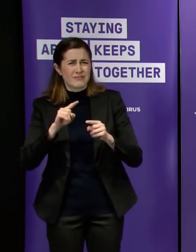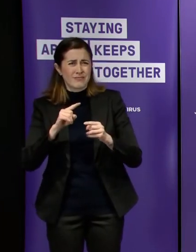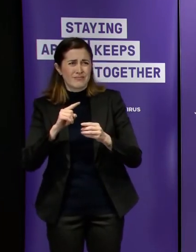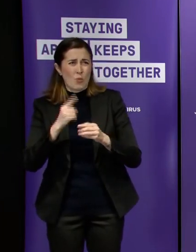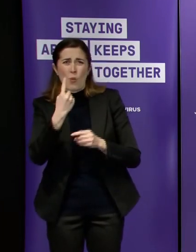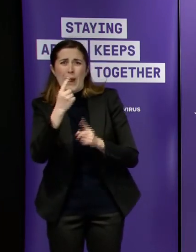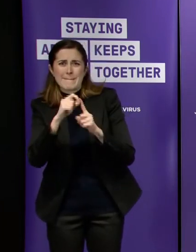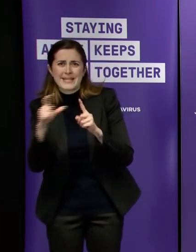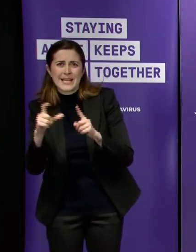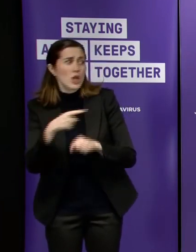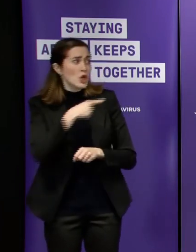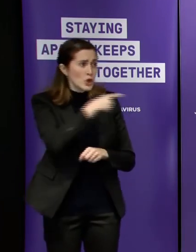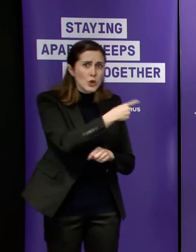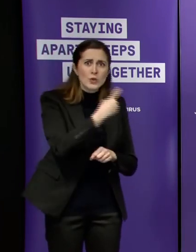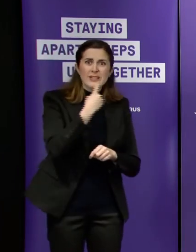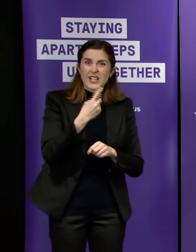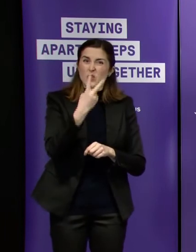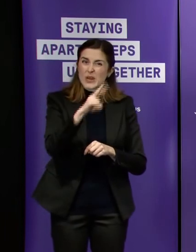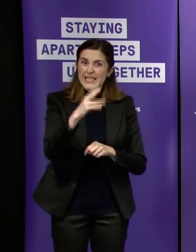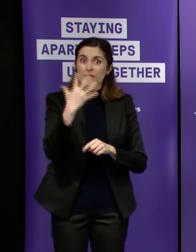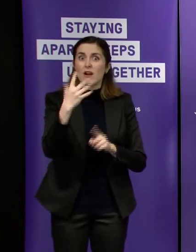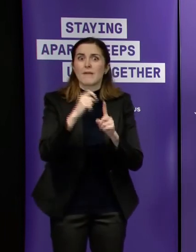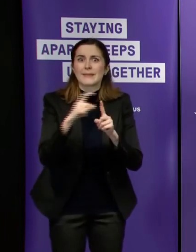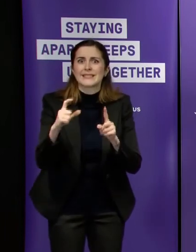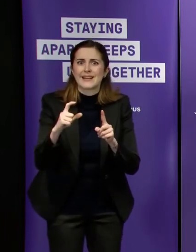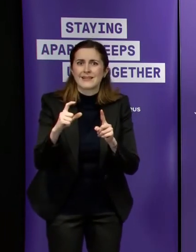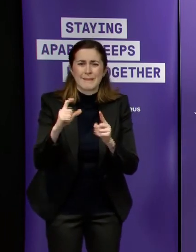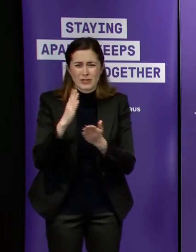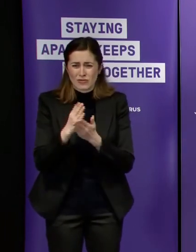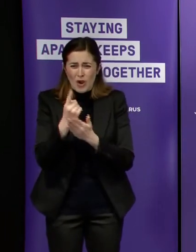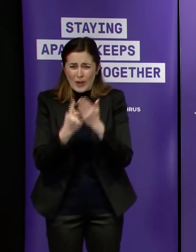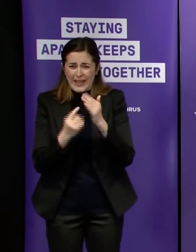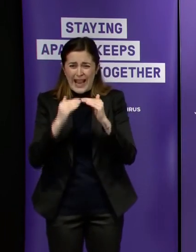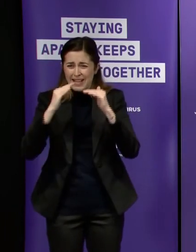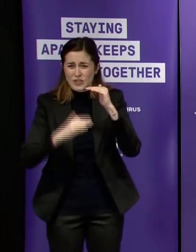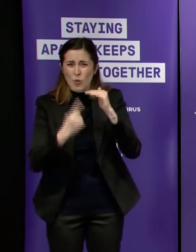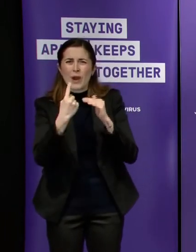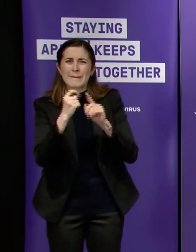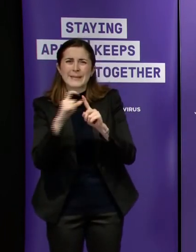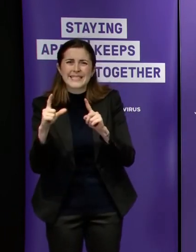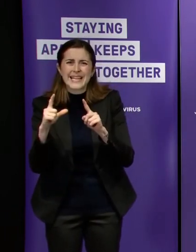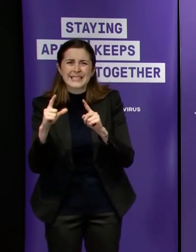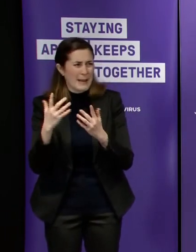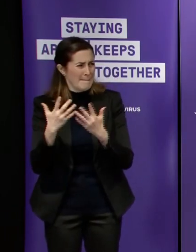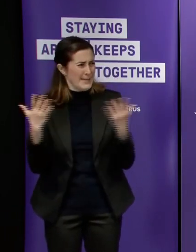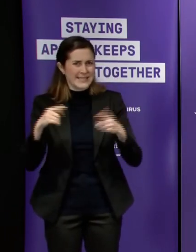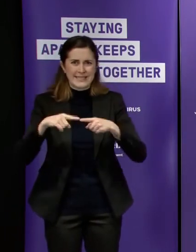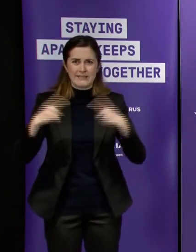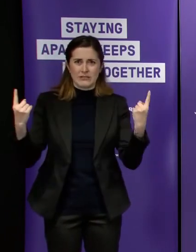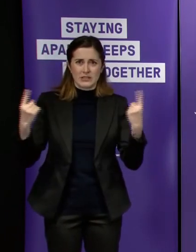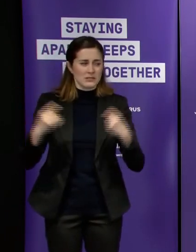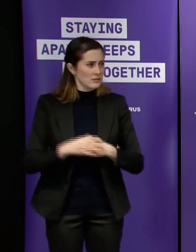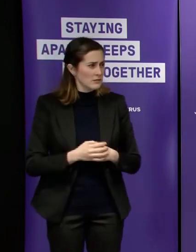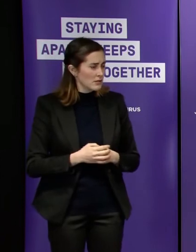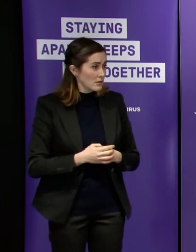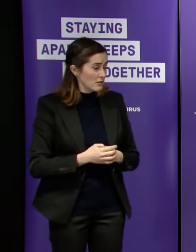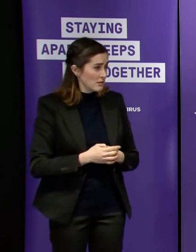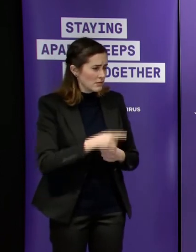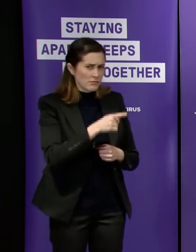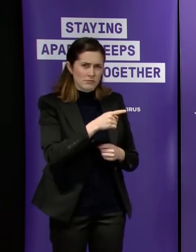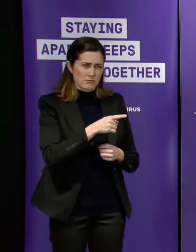victorians were breaching self-isolation rules when it's less than one percent it's a huge difference i'm not sure what the question is